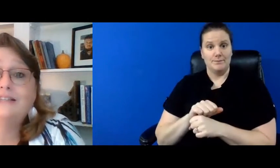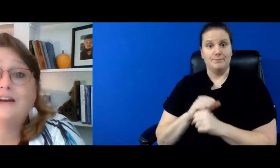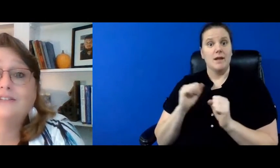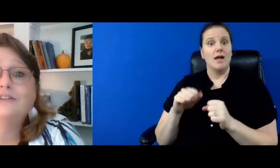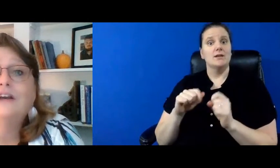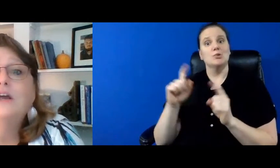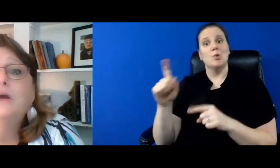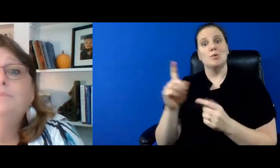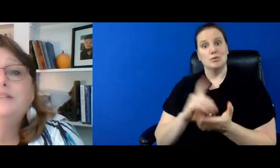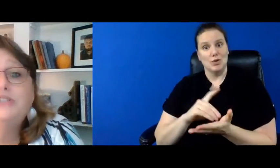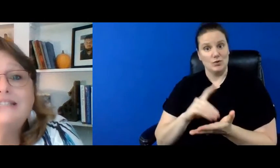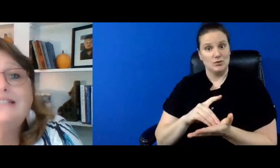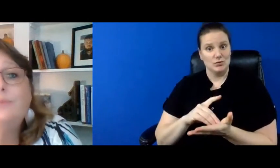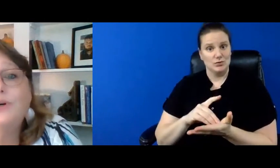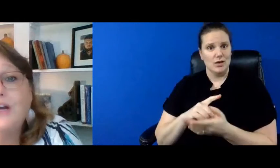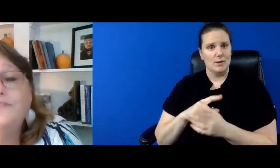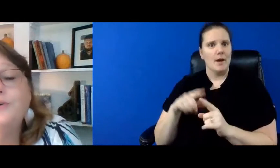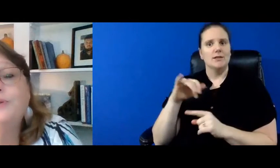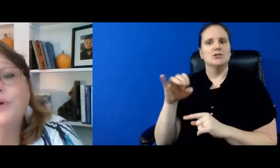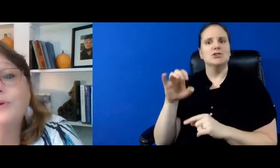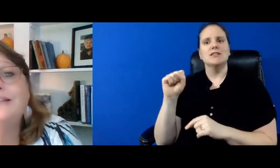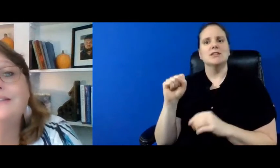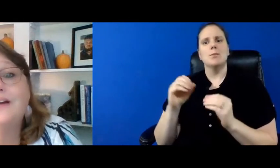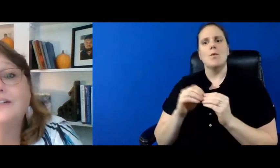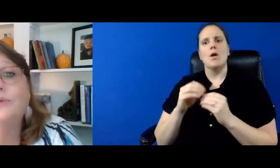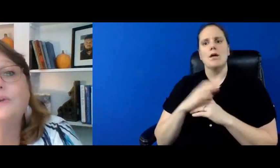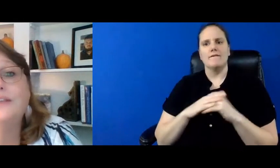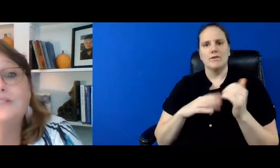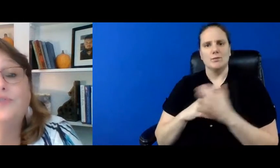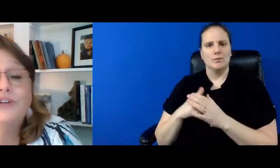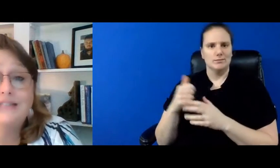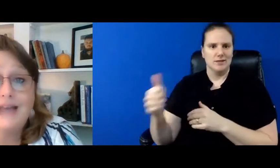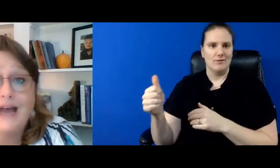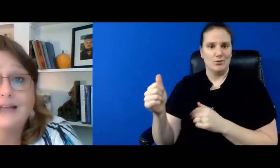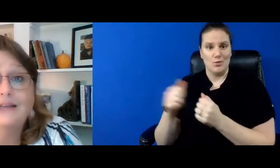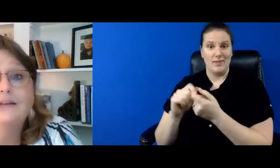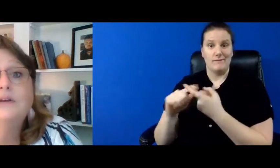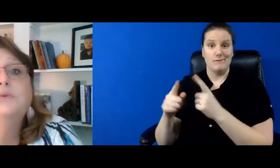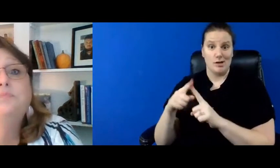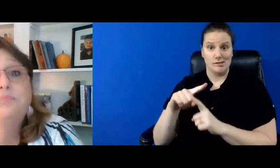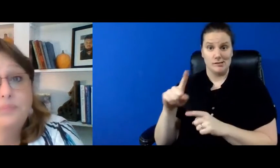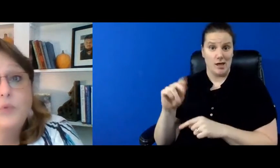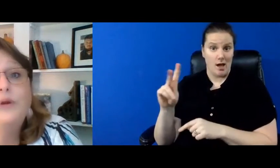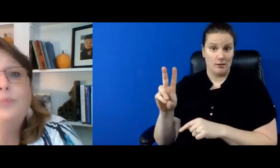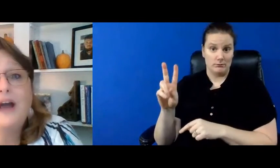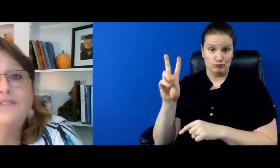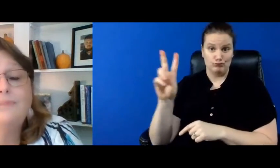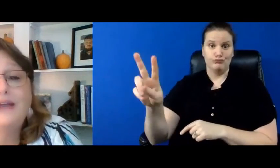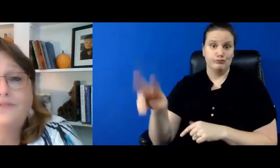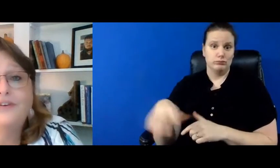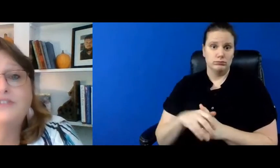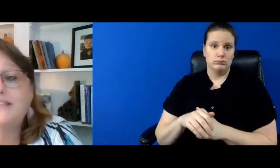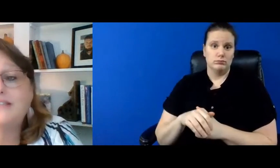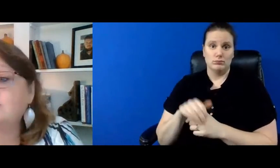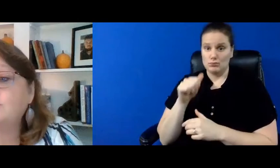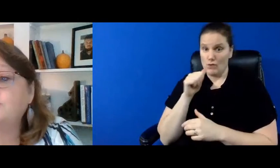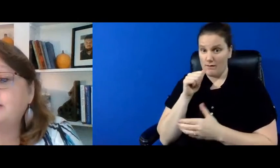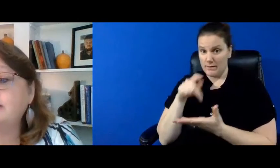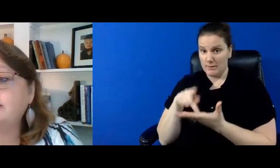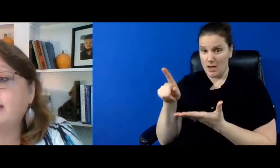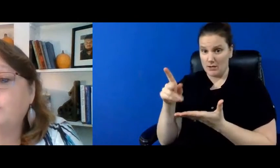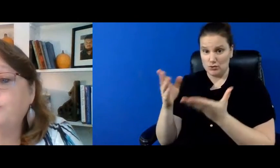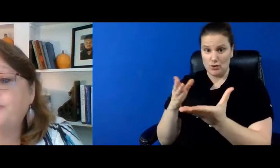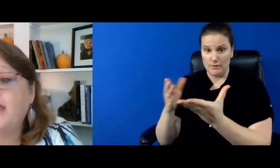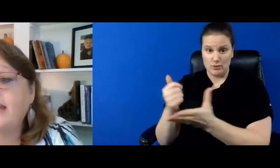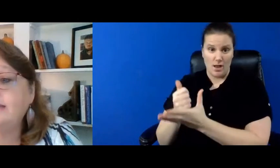jesse to the doctor but jesse's more comfortable going to the doctor with his friend zach we private pay for zach's